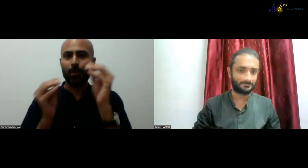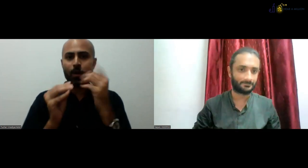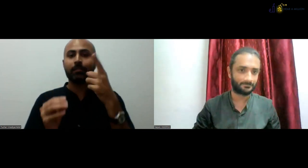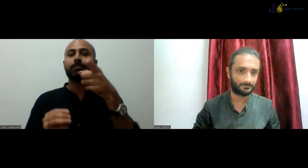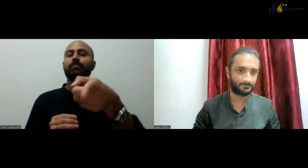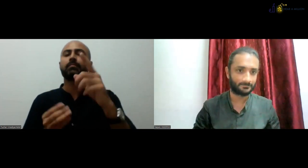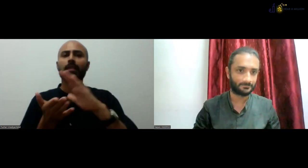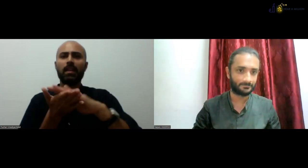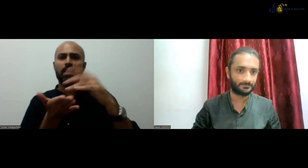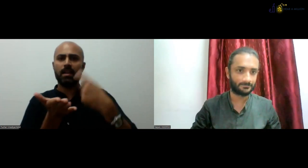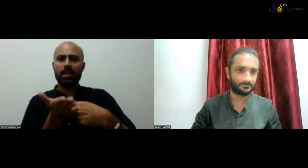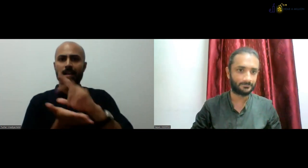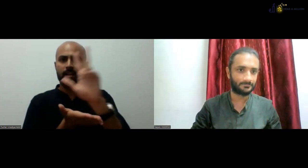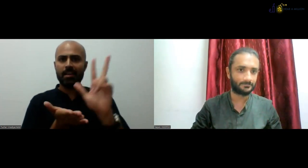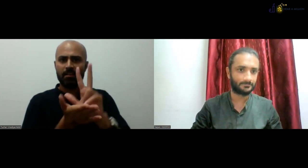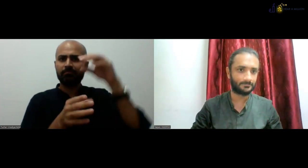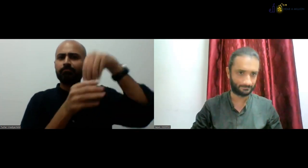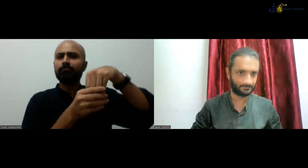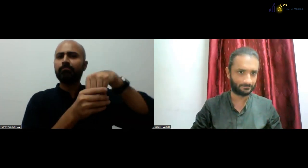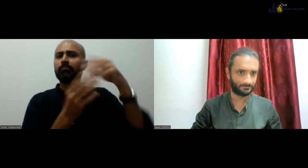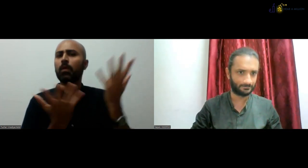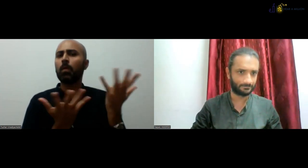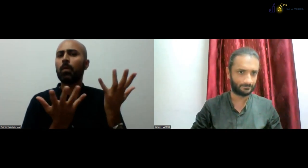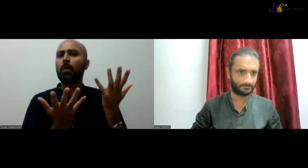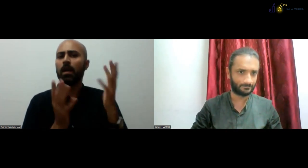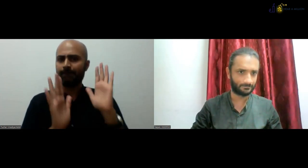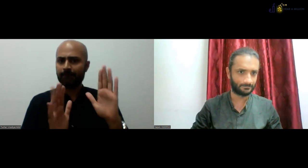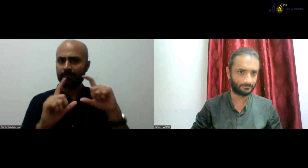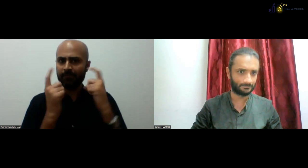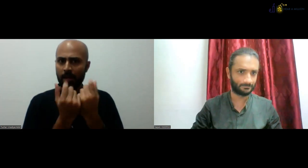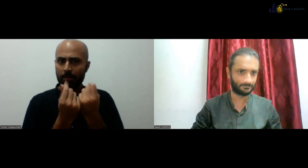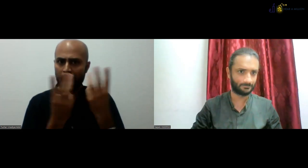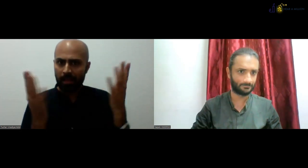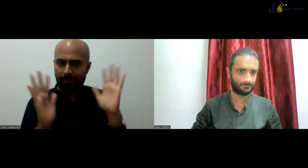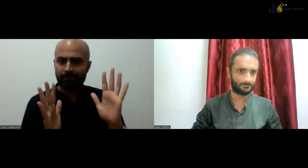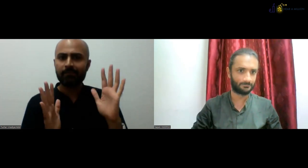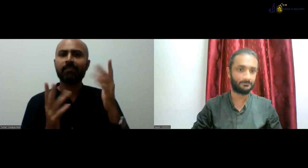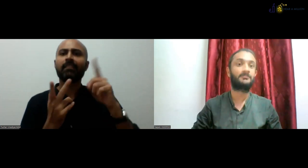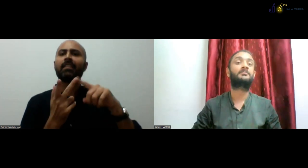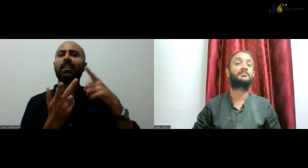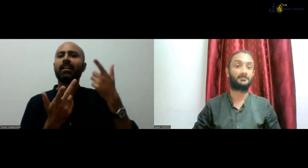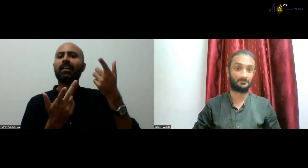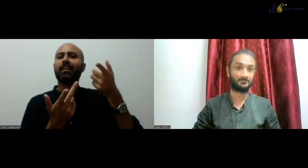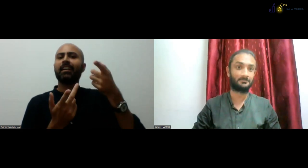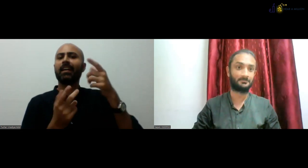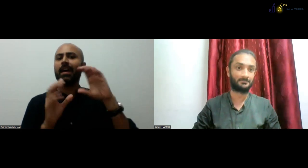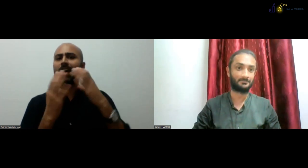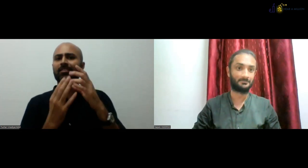So, I have a question to you, Safran. So, in Haryana Redpress Schools, how many